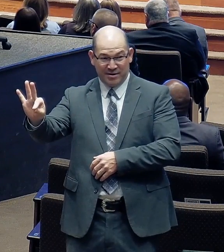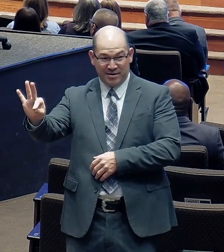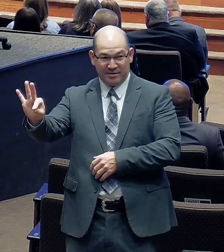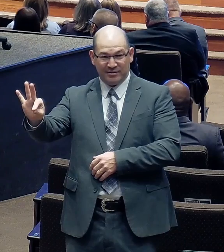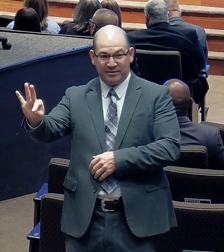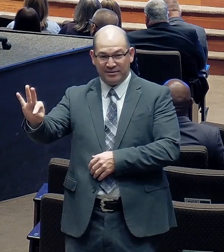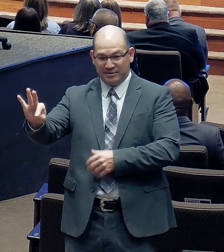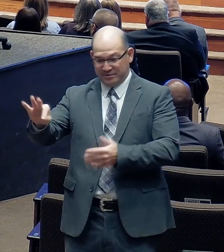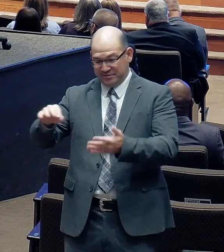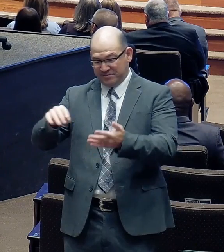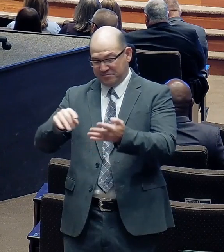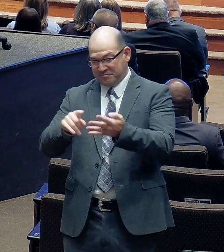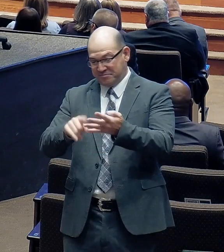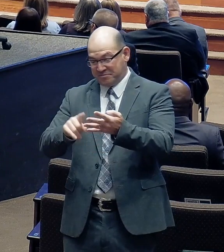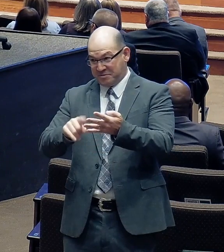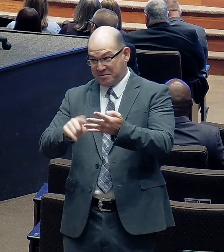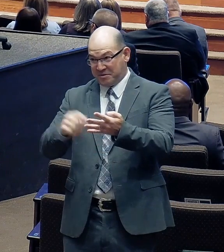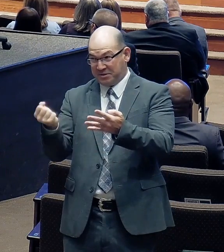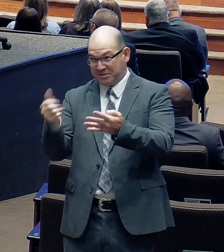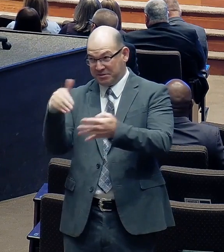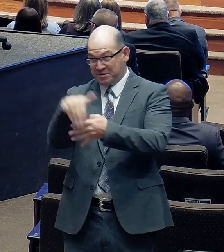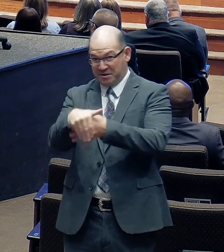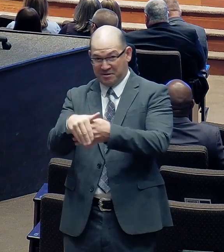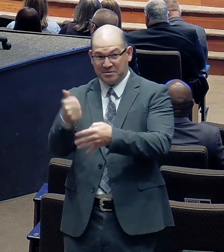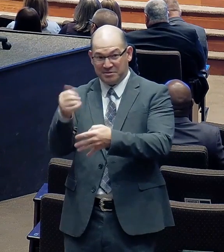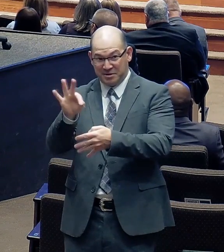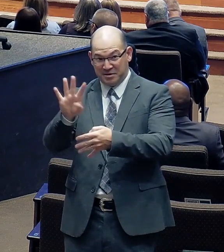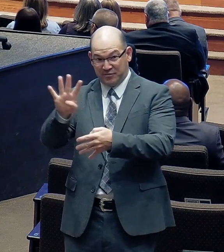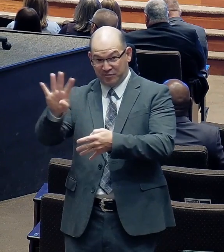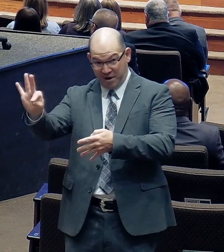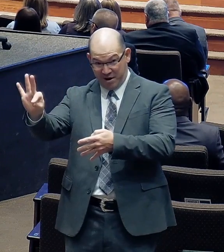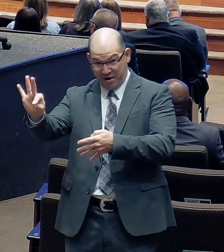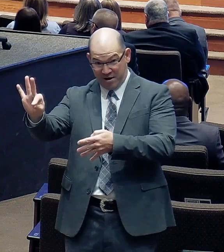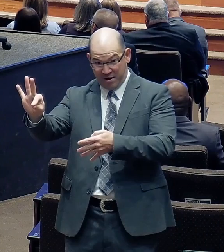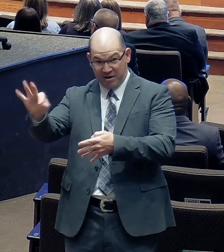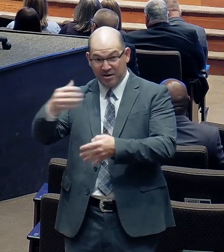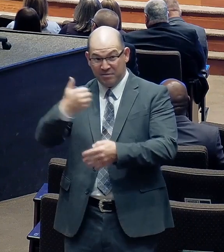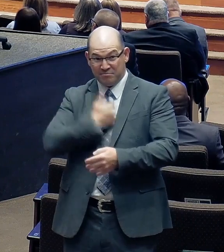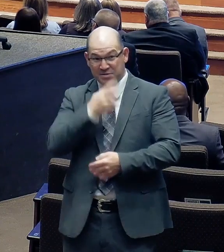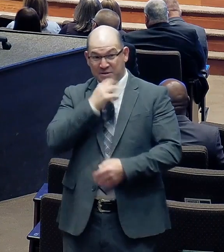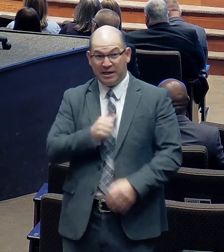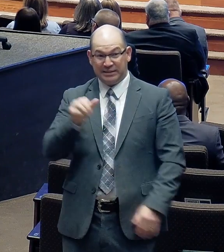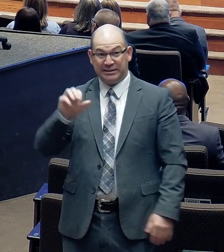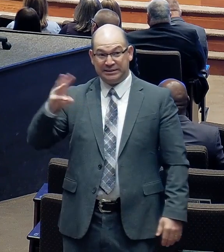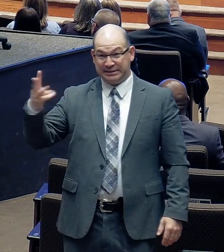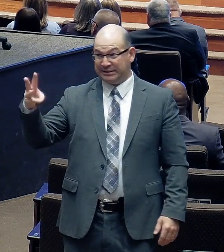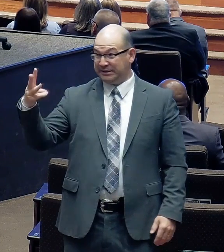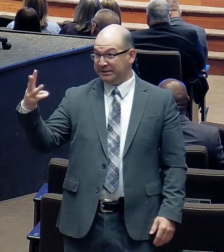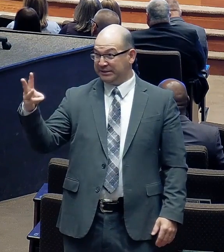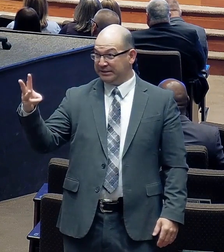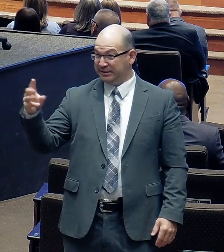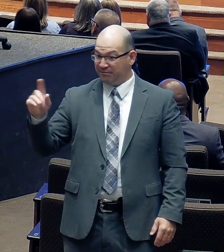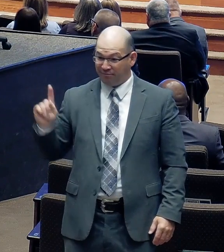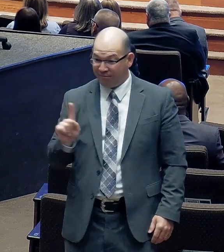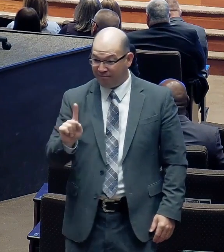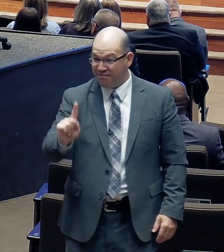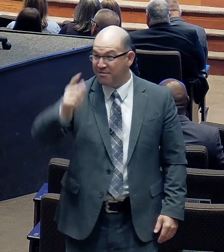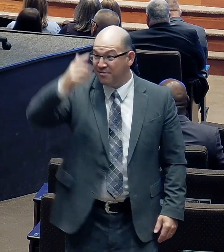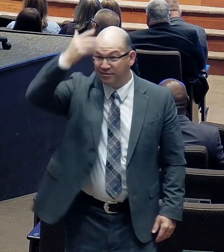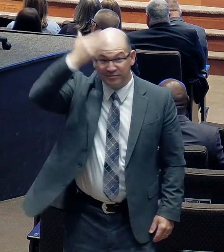1949, as a 16-year-old boy that I walked down the aisle, listened to